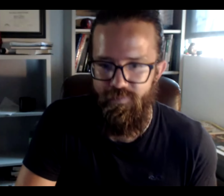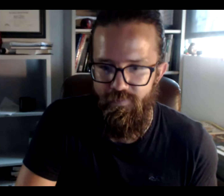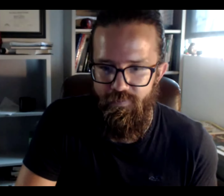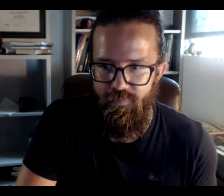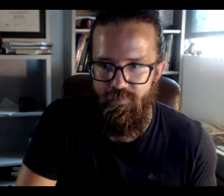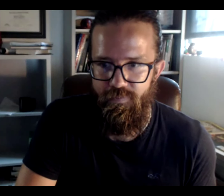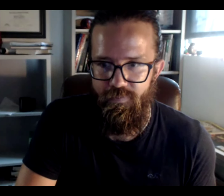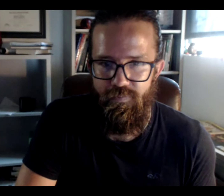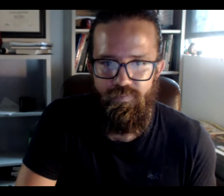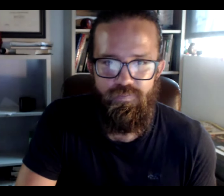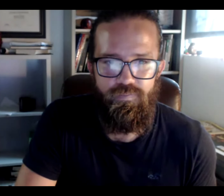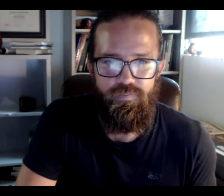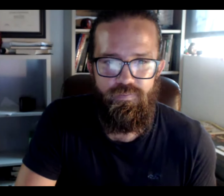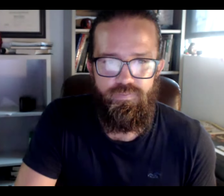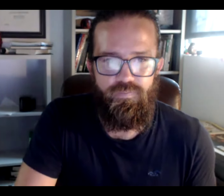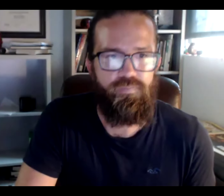Actually, two more things.